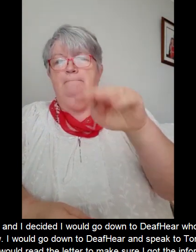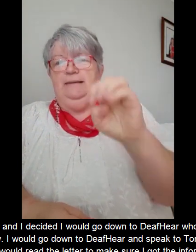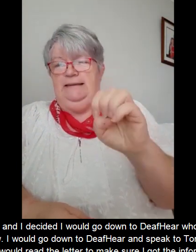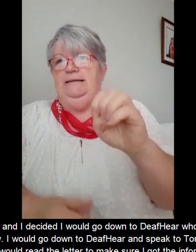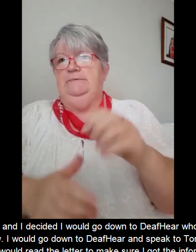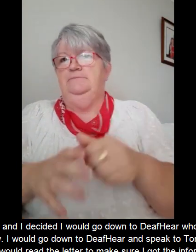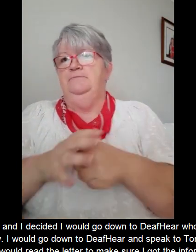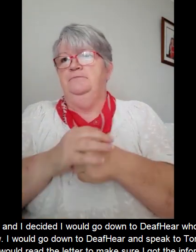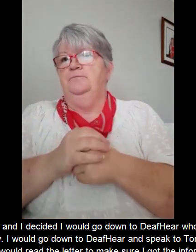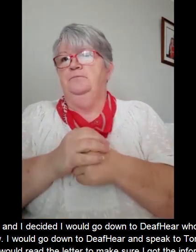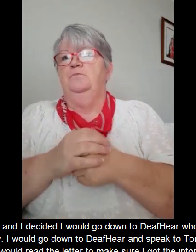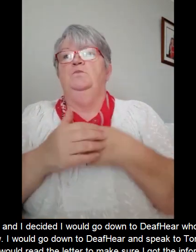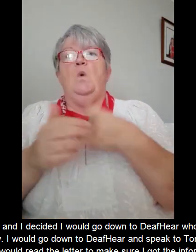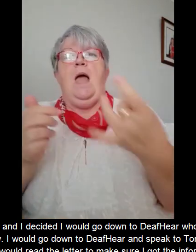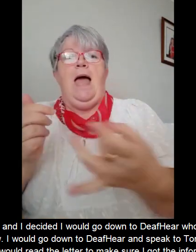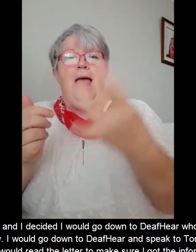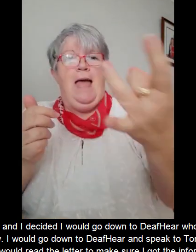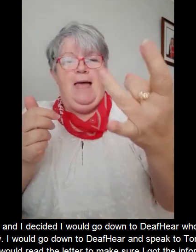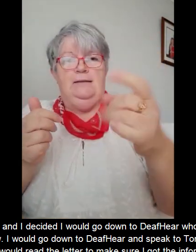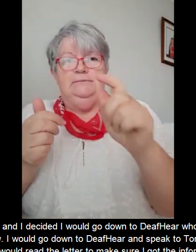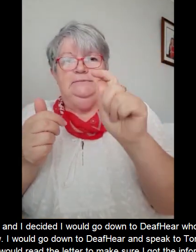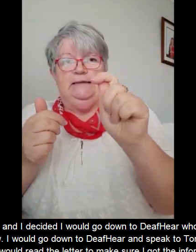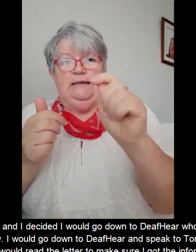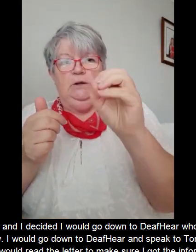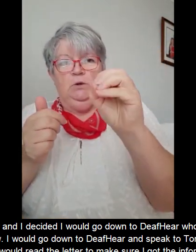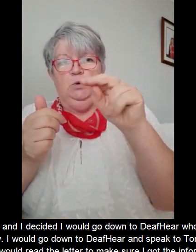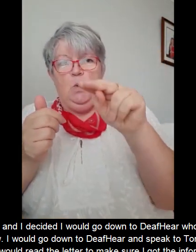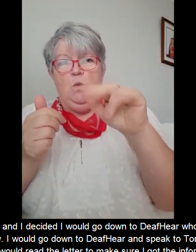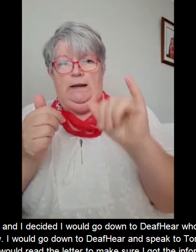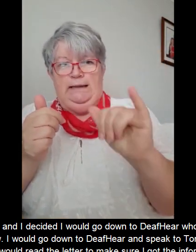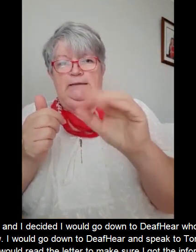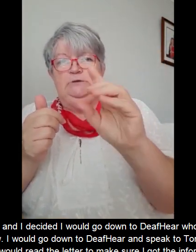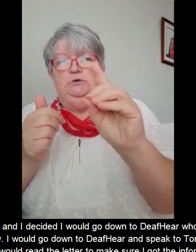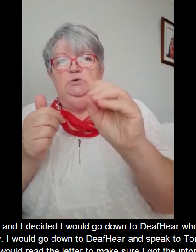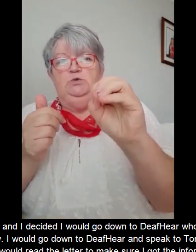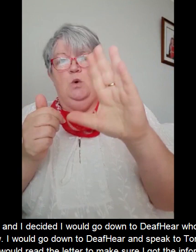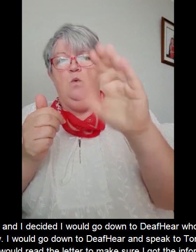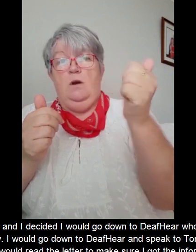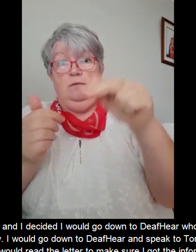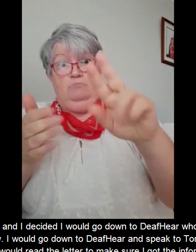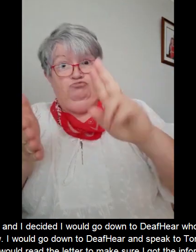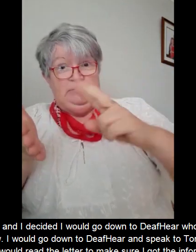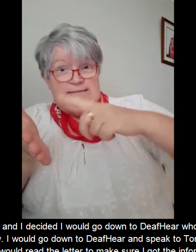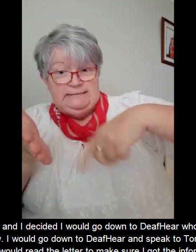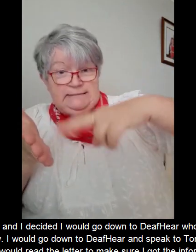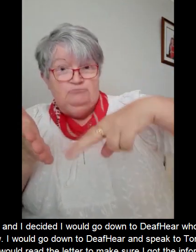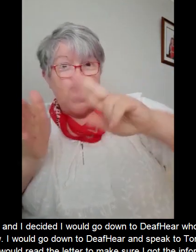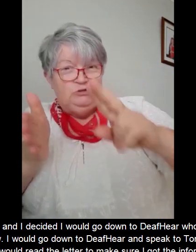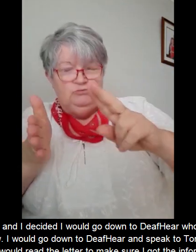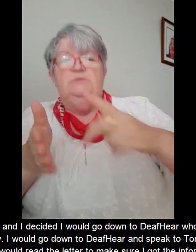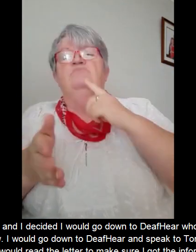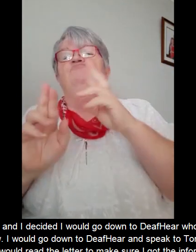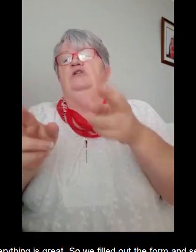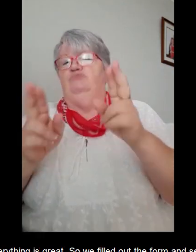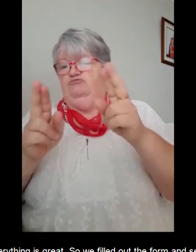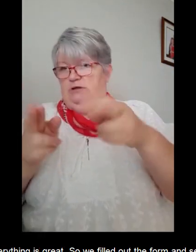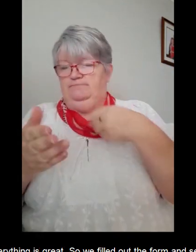to Tony Dolan in there and ask Tony if he would read the letter to make sure that I got the information correct. So Tony said yeah